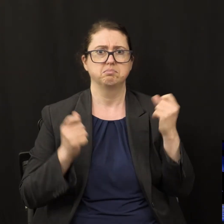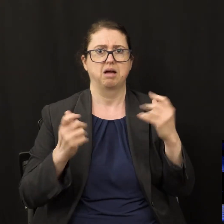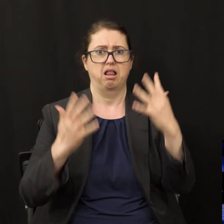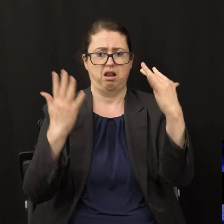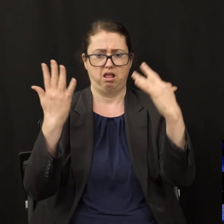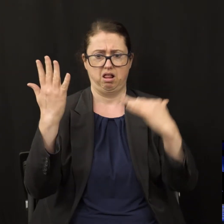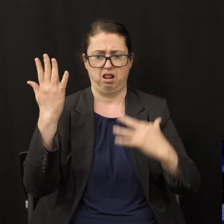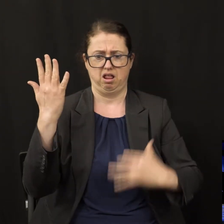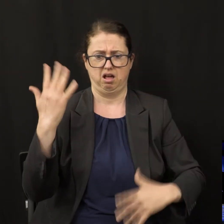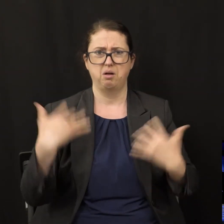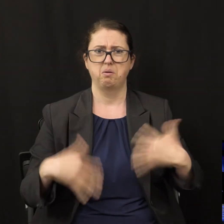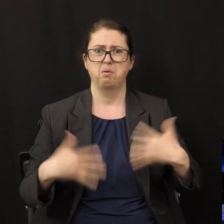cut out for us.